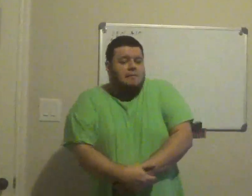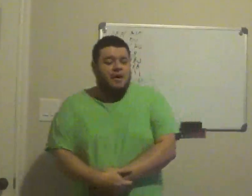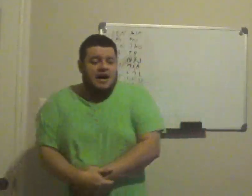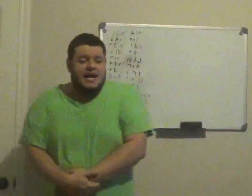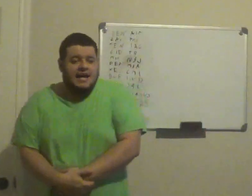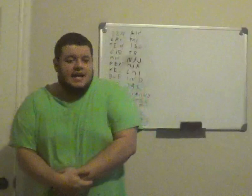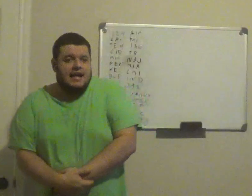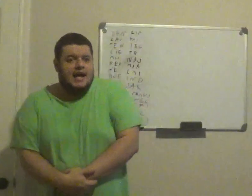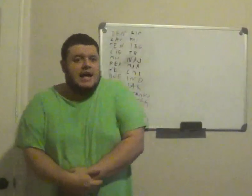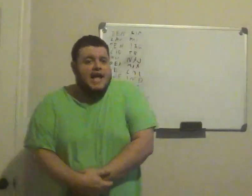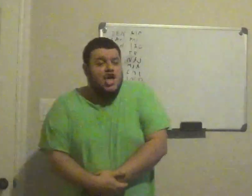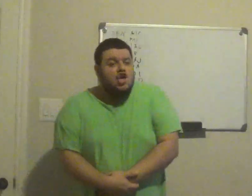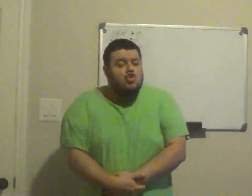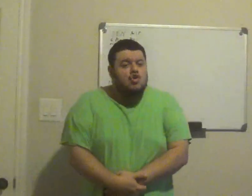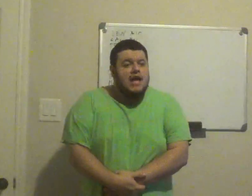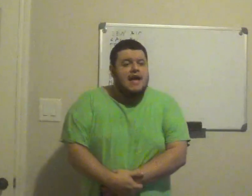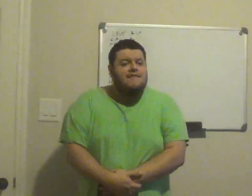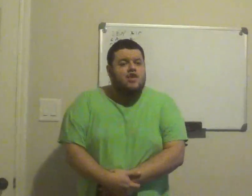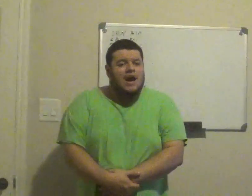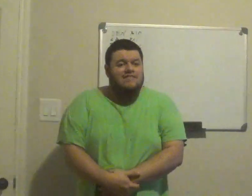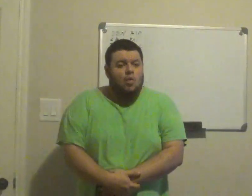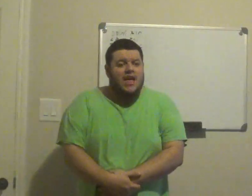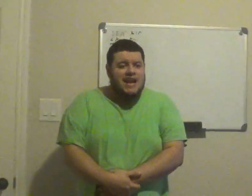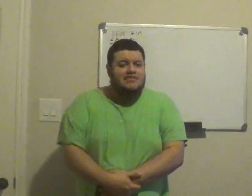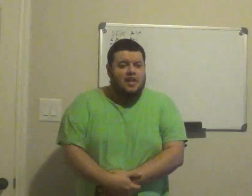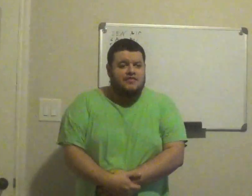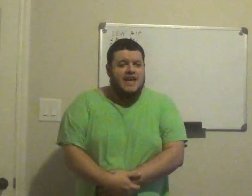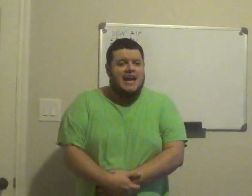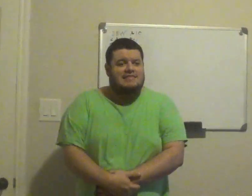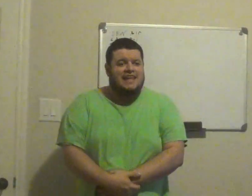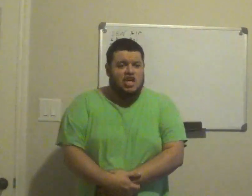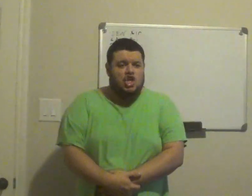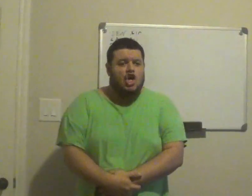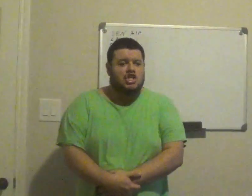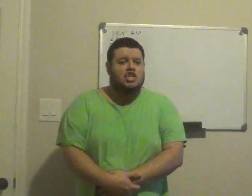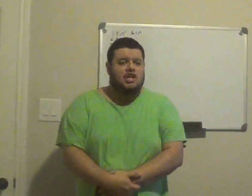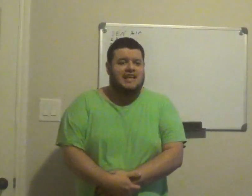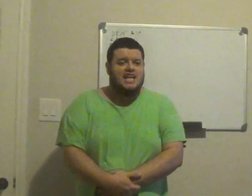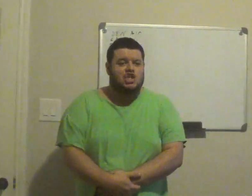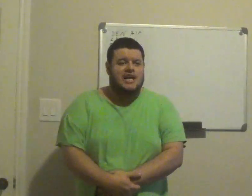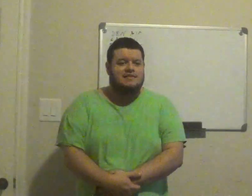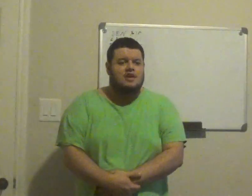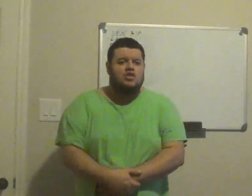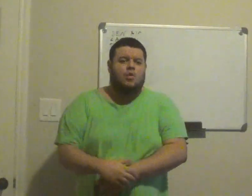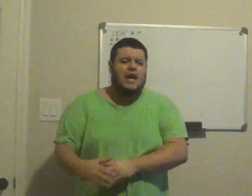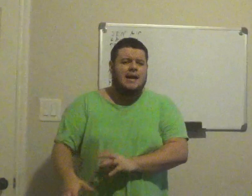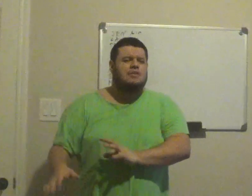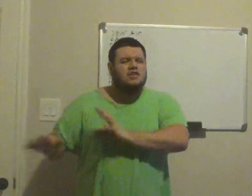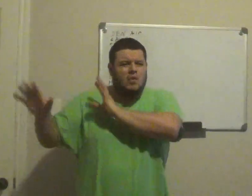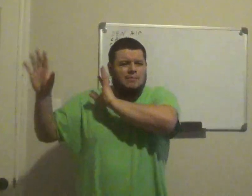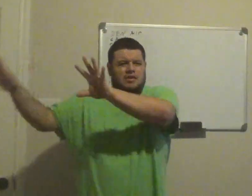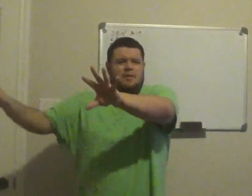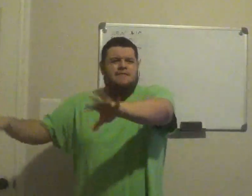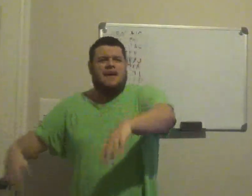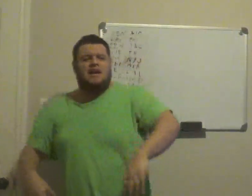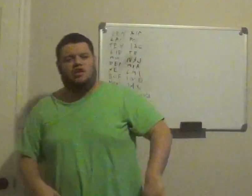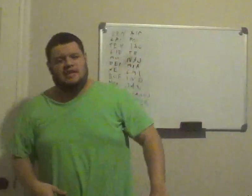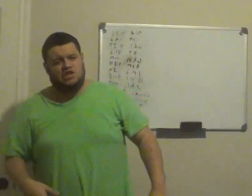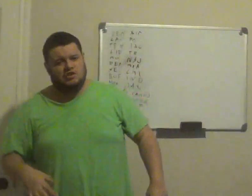but, if you have the Raiders in Las Vegas, and the Chargers in Los Angeles, the Rams, the Rams are going to be fine in Los Angeles,